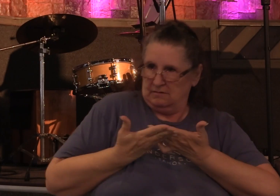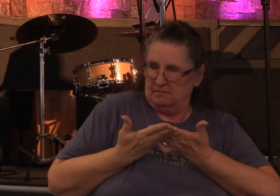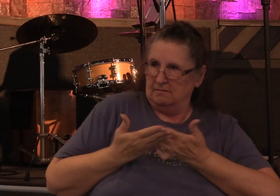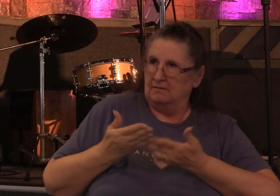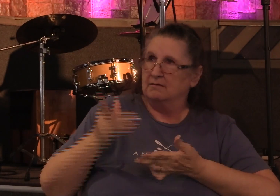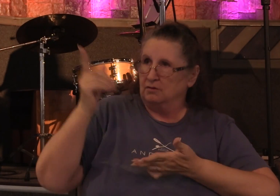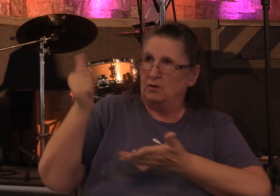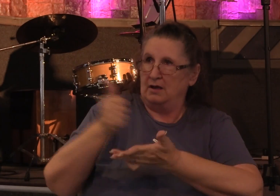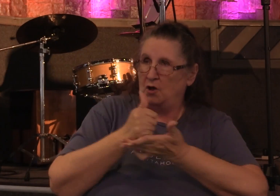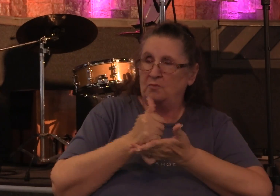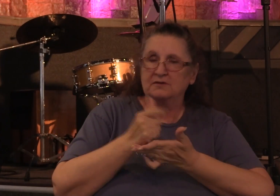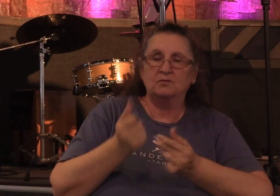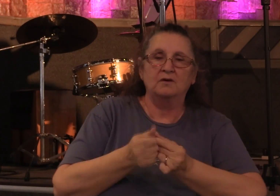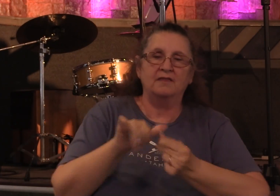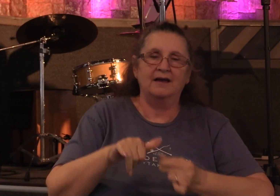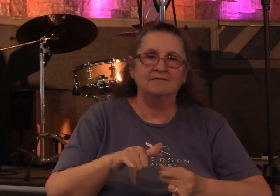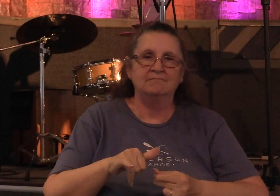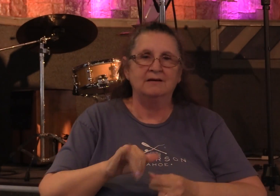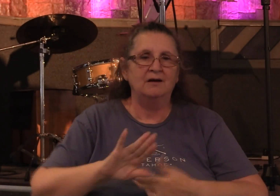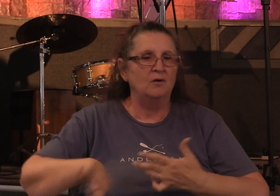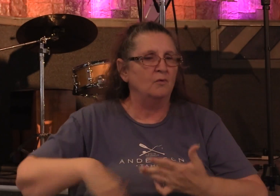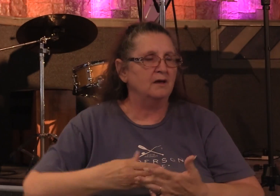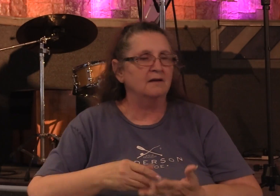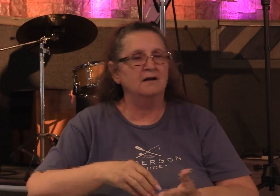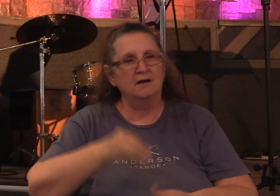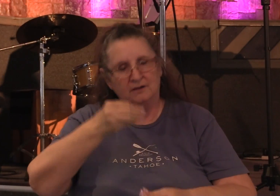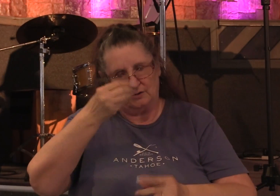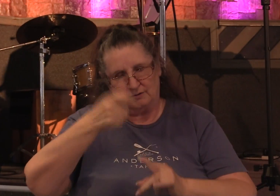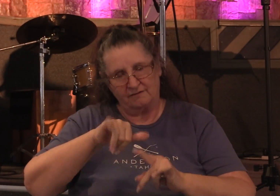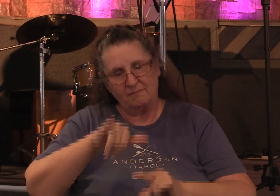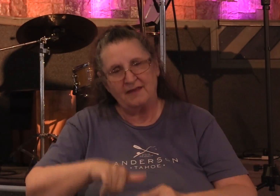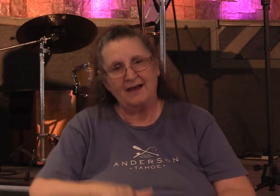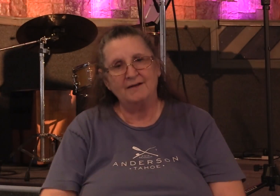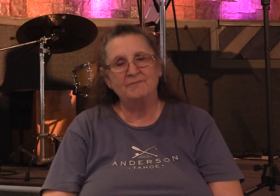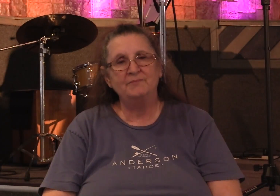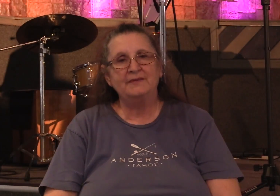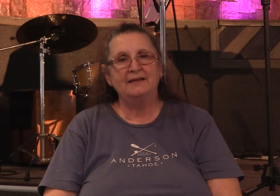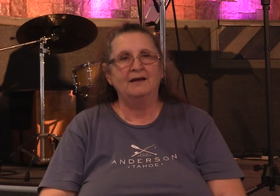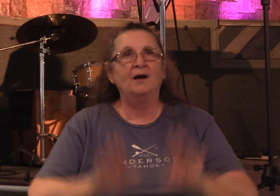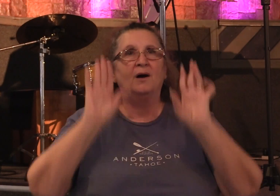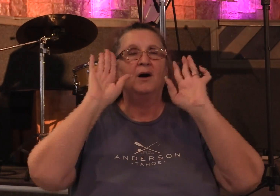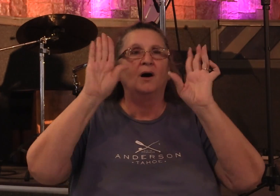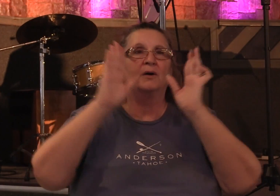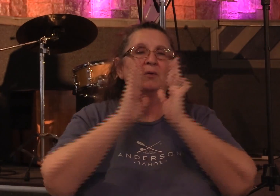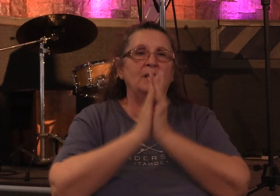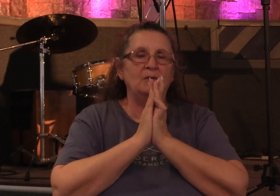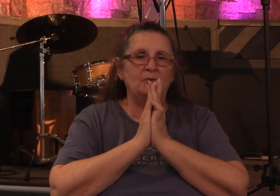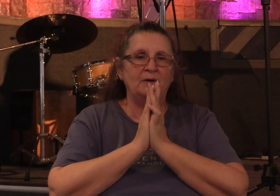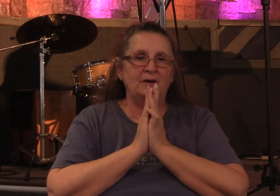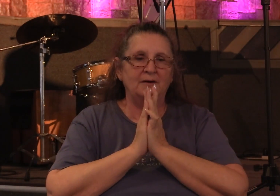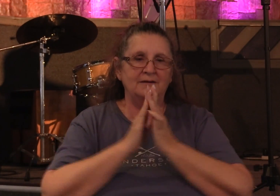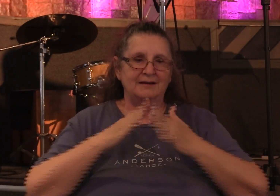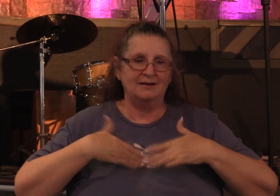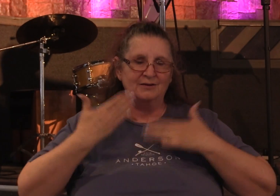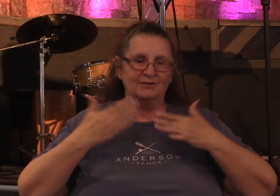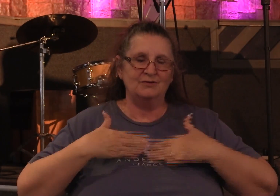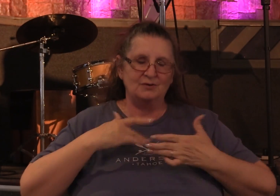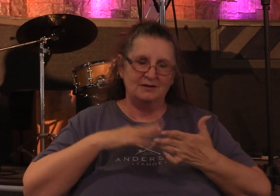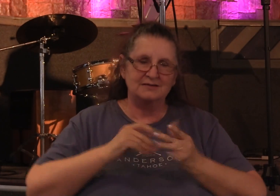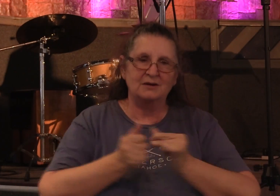And that's something we can all learn from as well. And so it was just a great prayer. I really enjoyed going through it with you guys. And now we'll